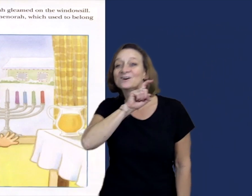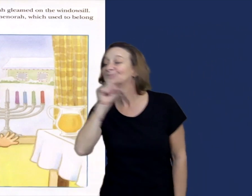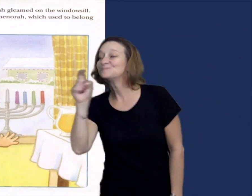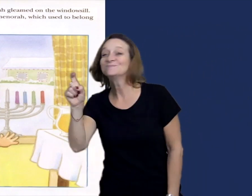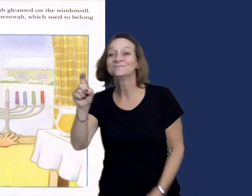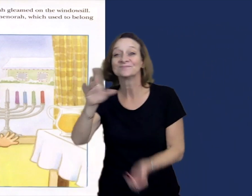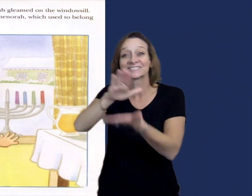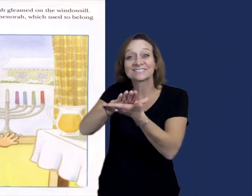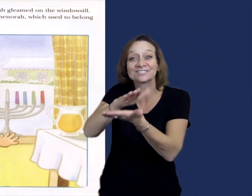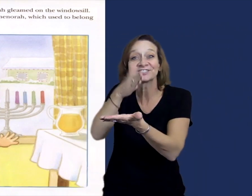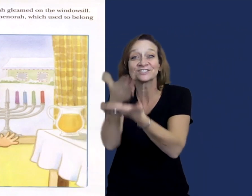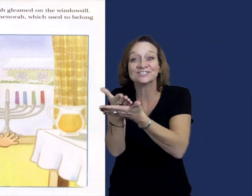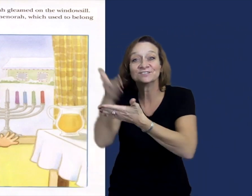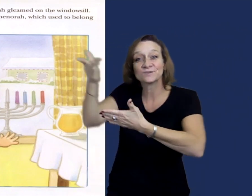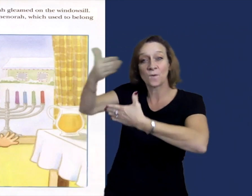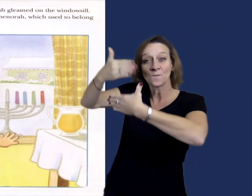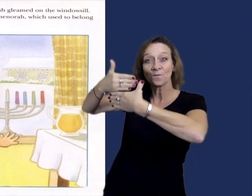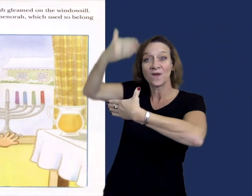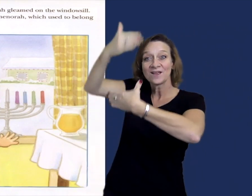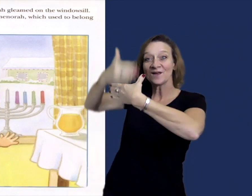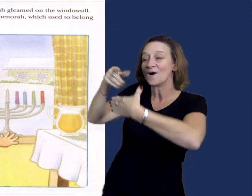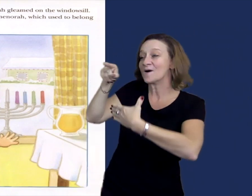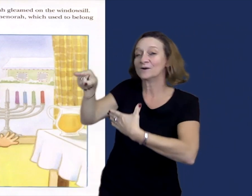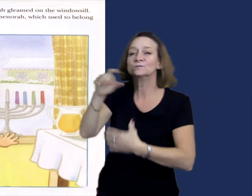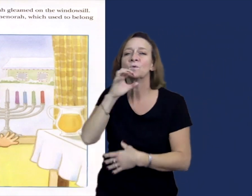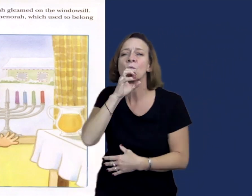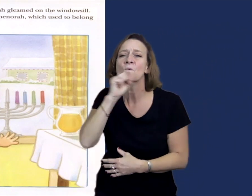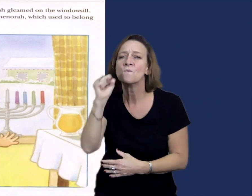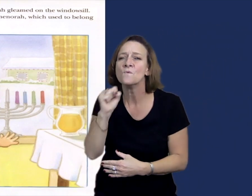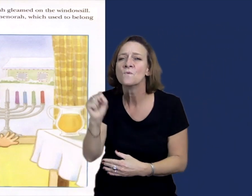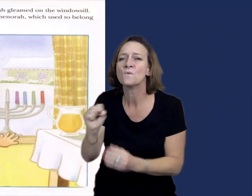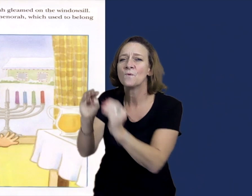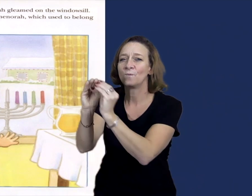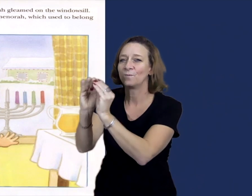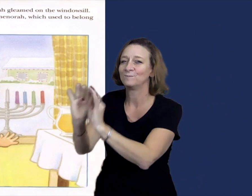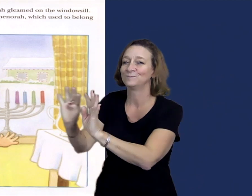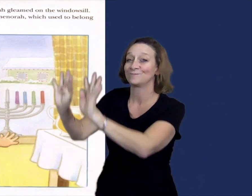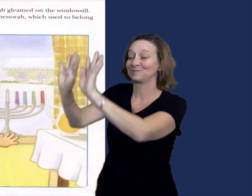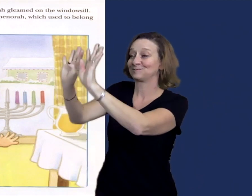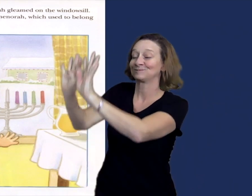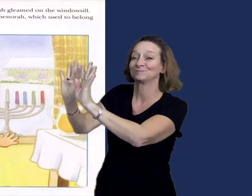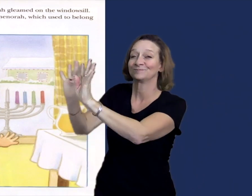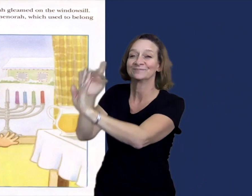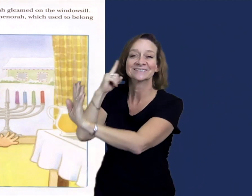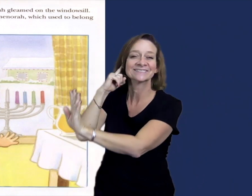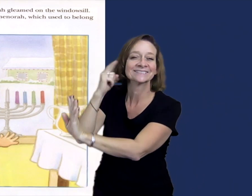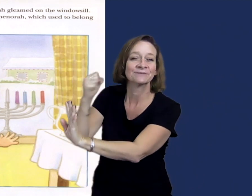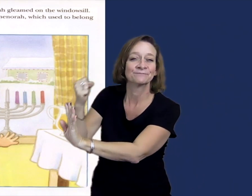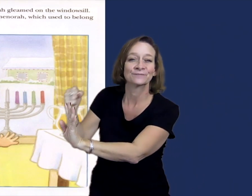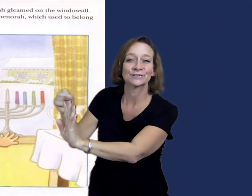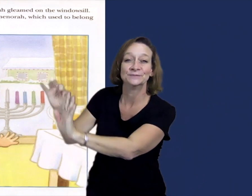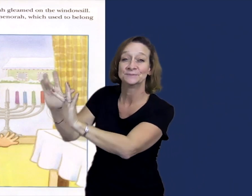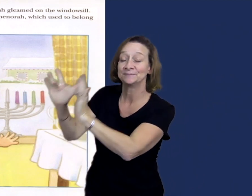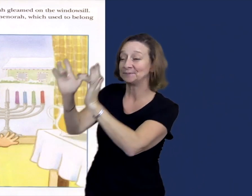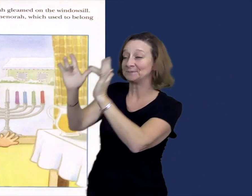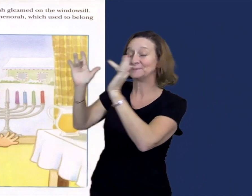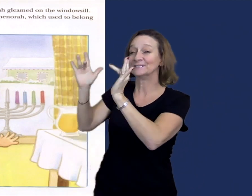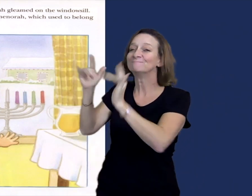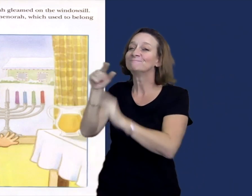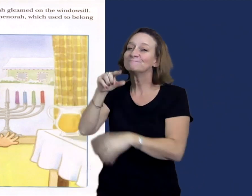In the kitchen, near the window, the silver menorah gleamed on the windowsill.